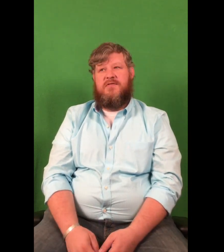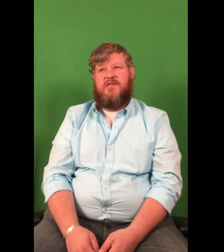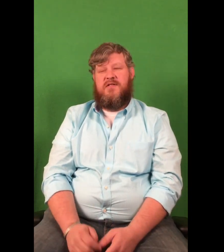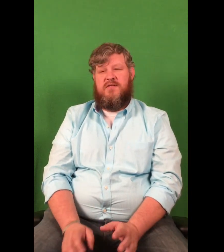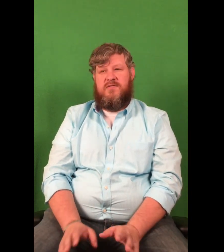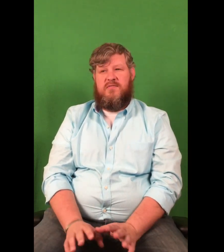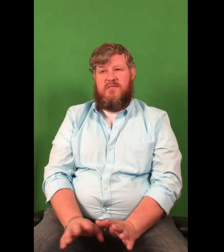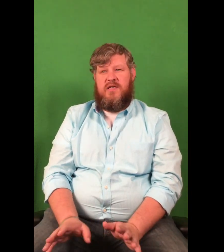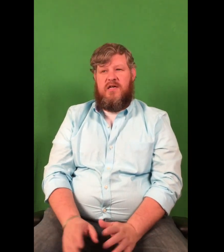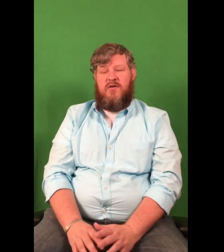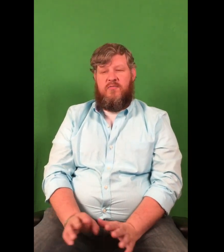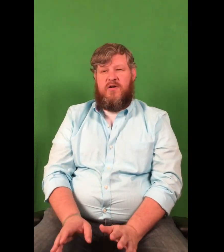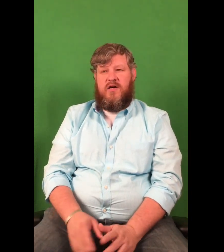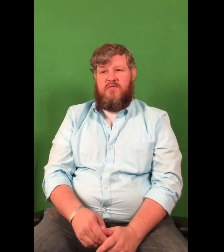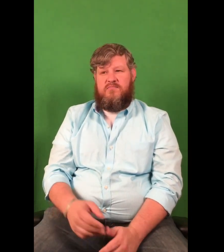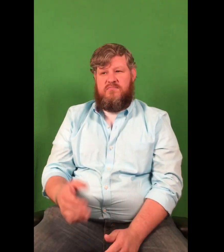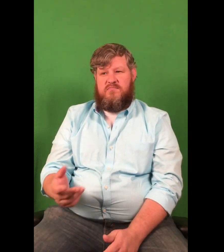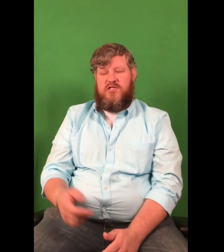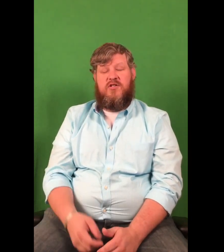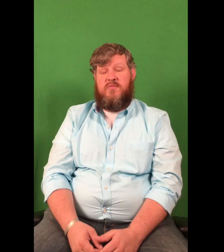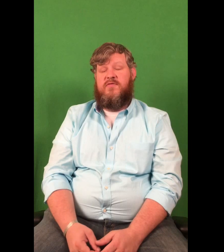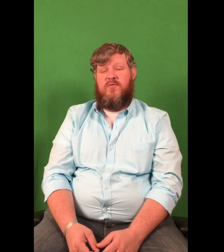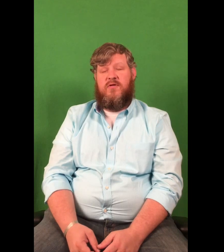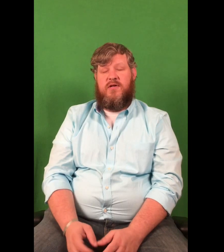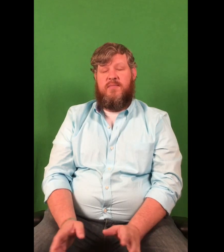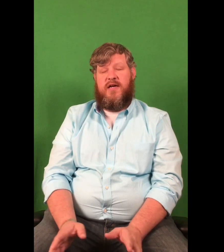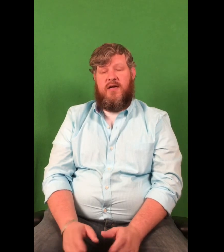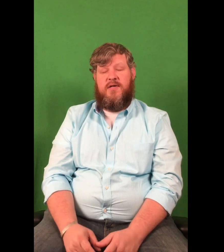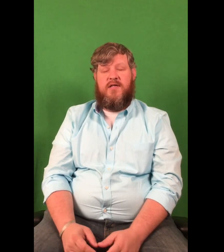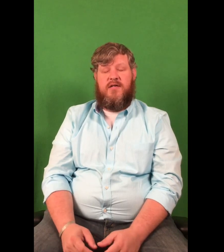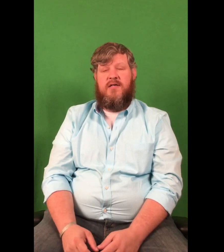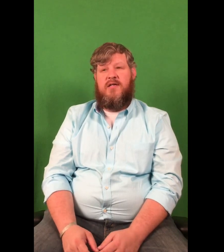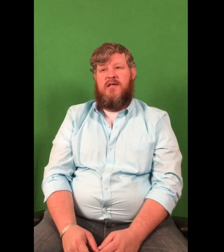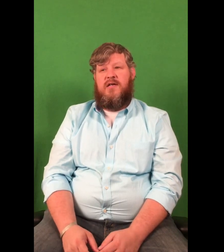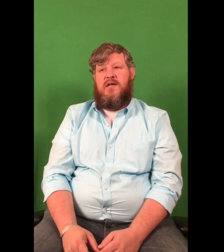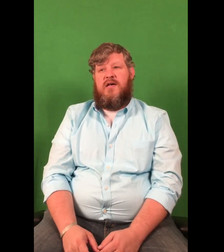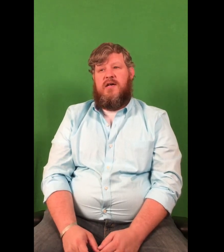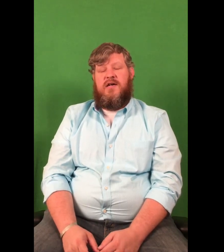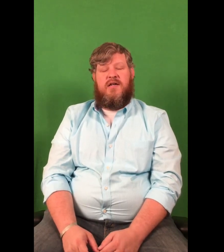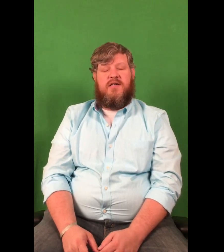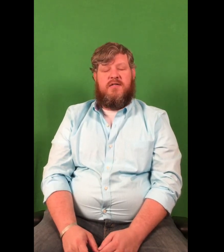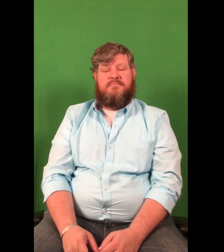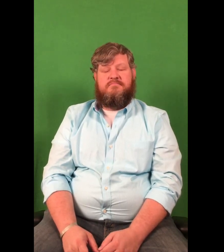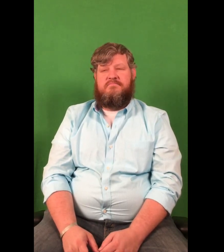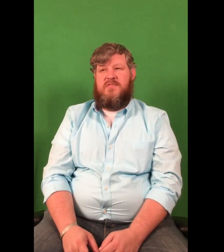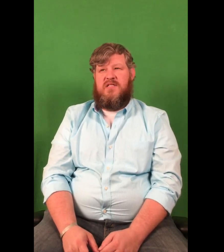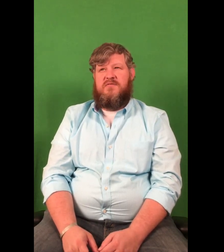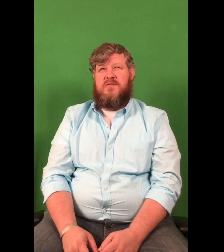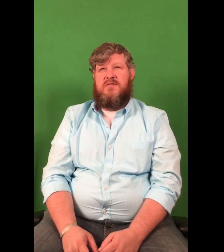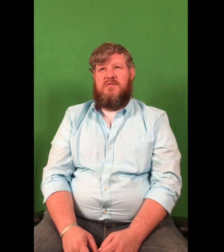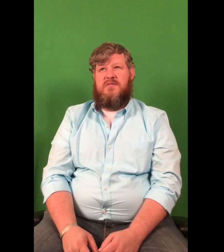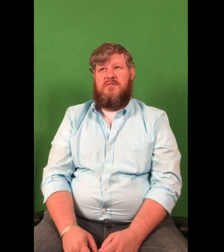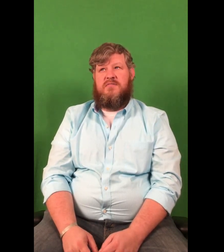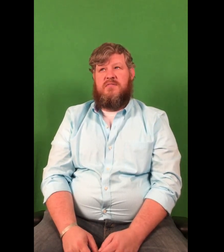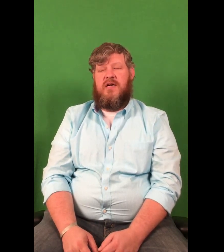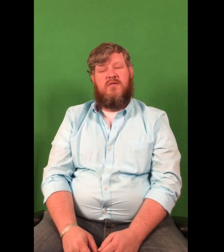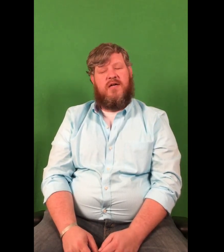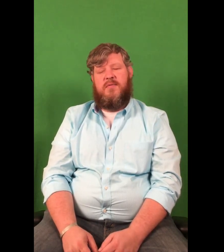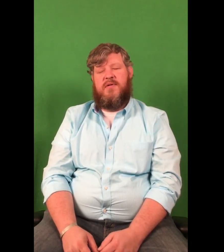pictures of the shelter before anybody came in there. And, you know, was, I don't know, how many